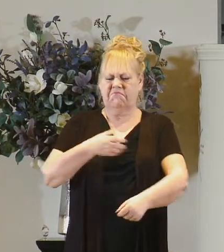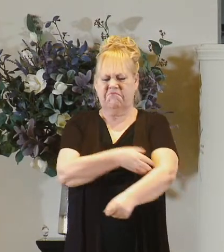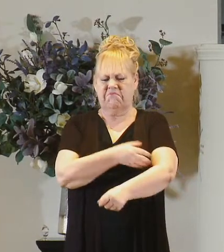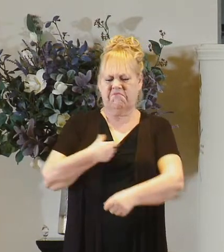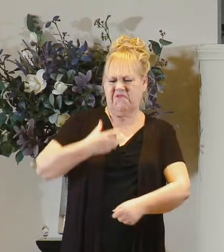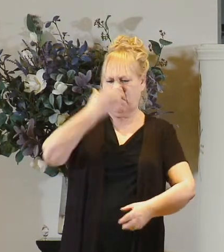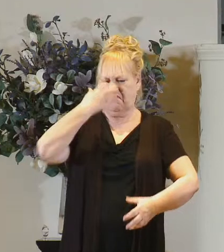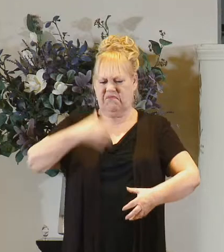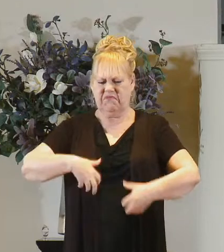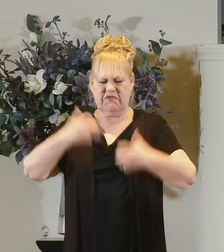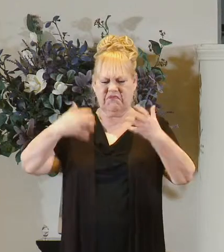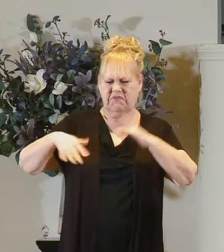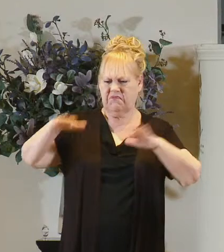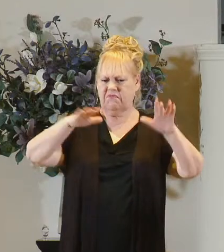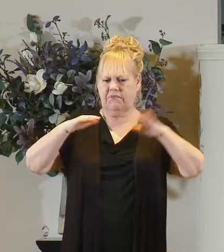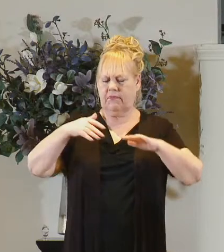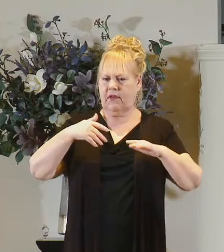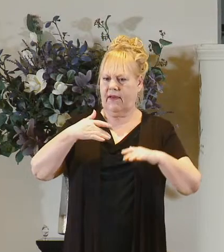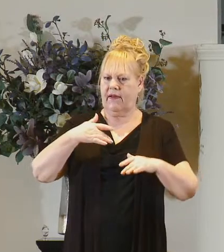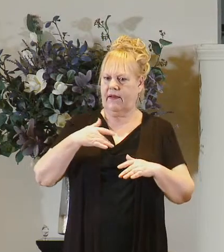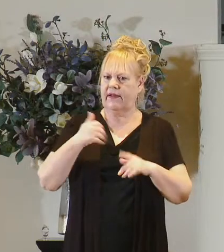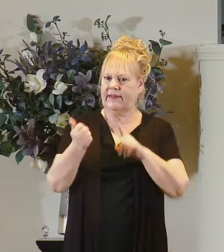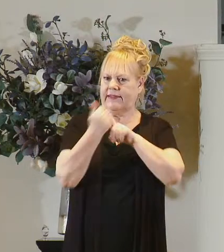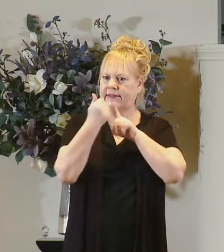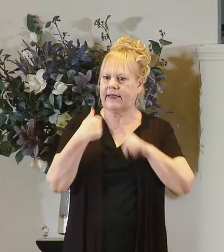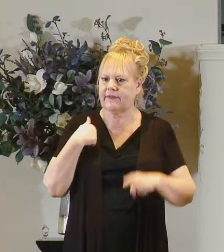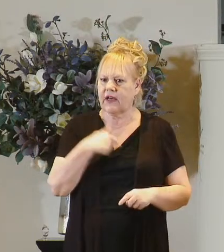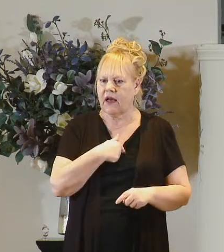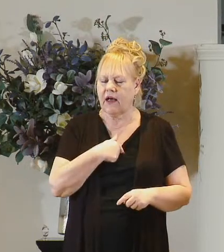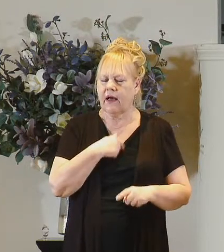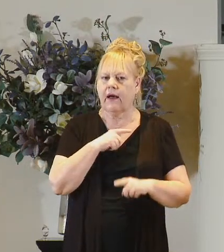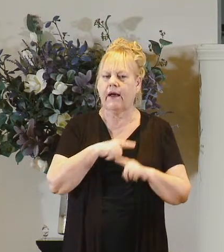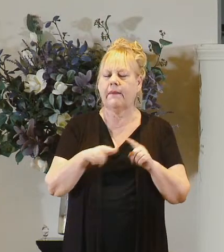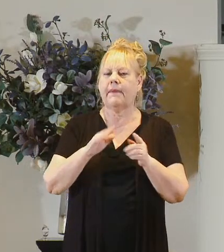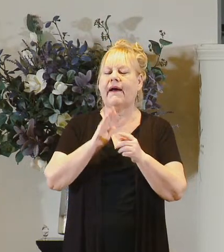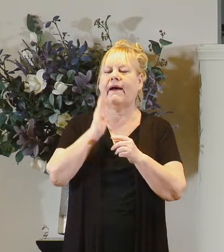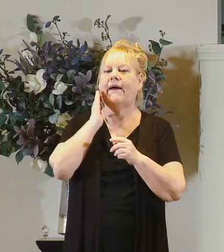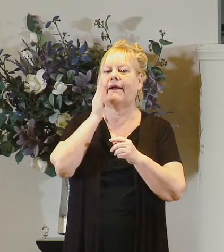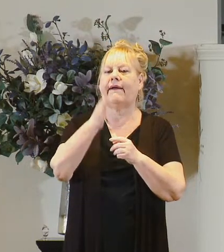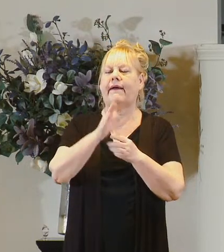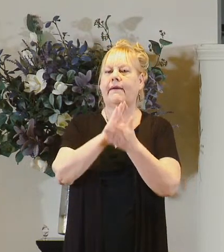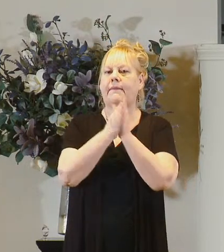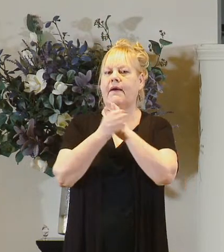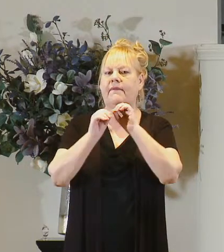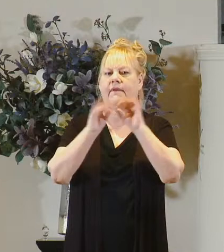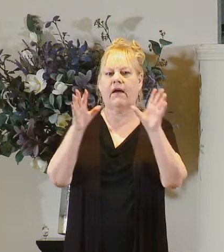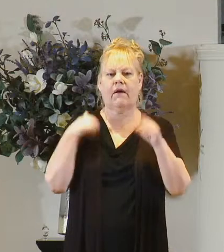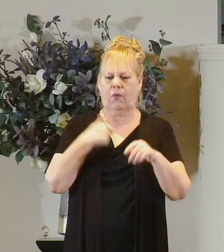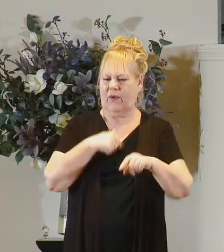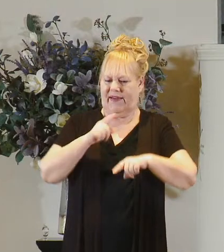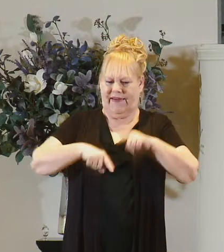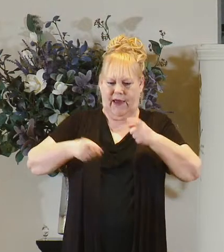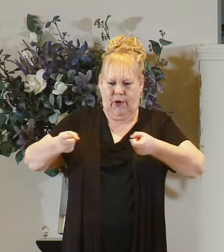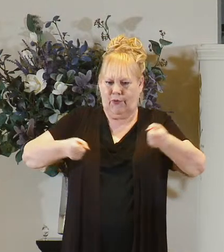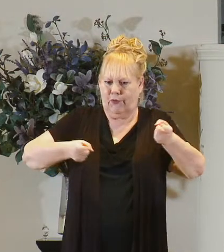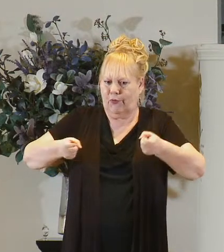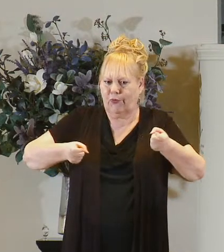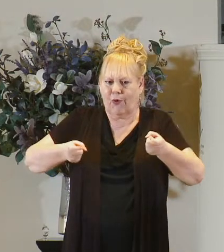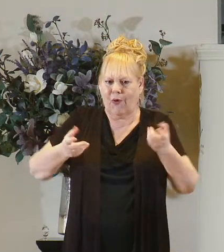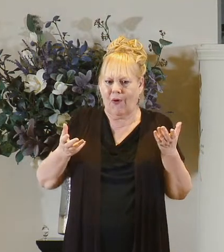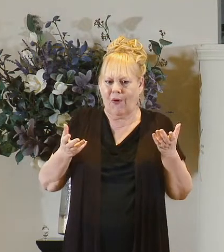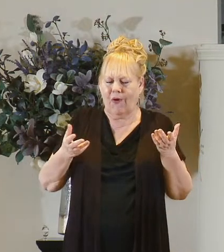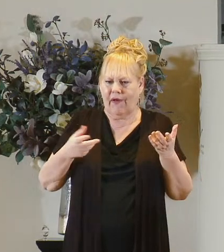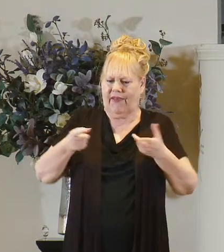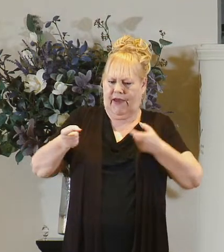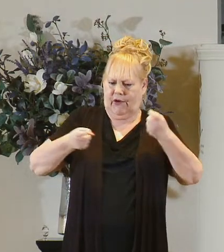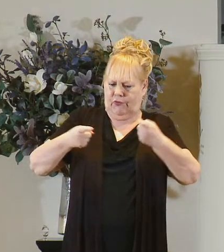of their deception isn't it but eventually it becomes obvious that we can't control them and instead they